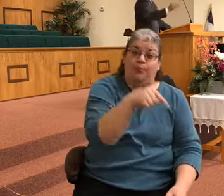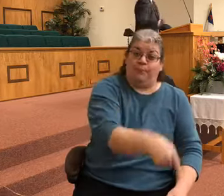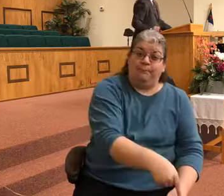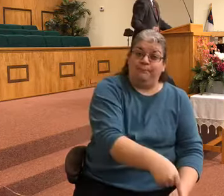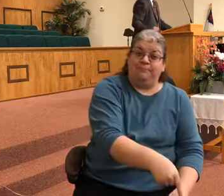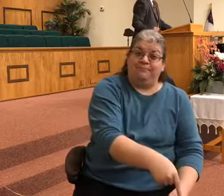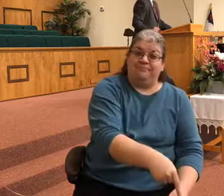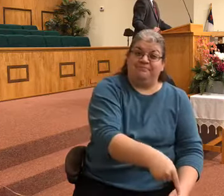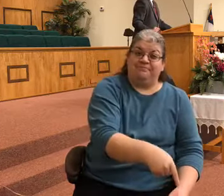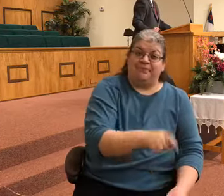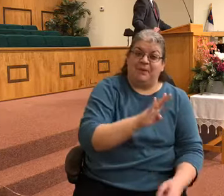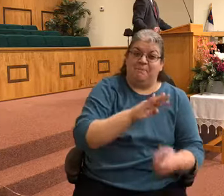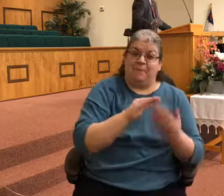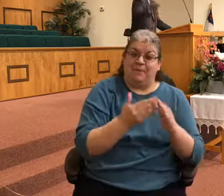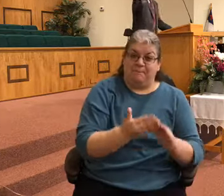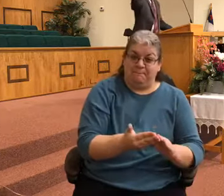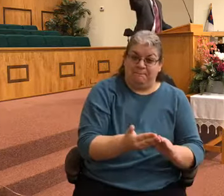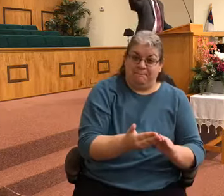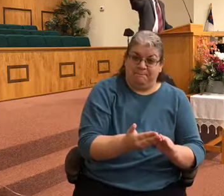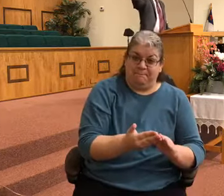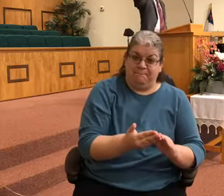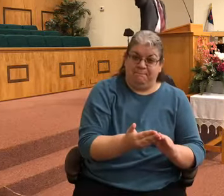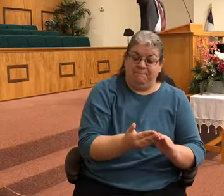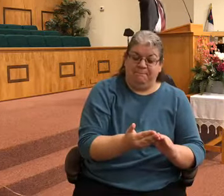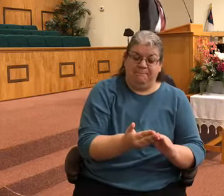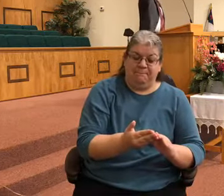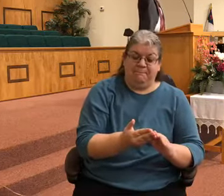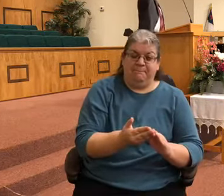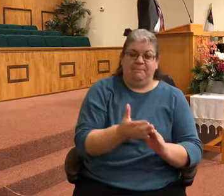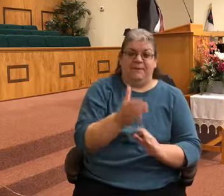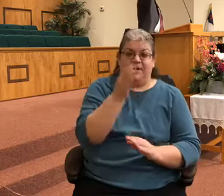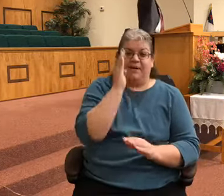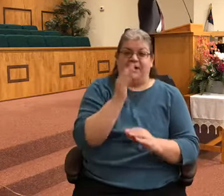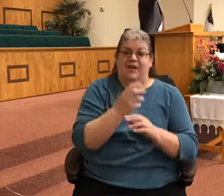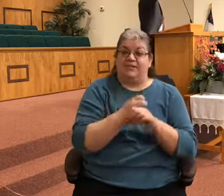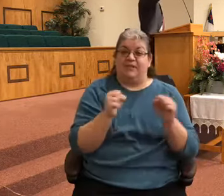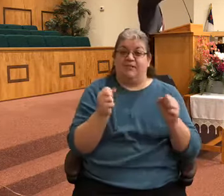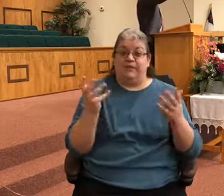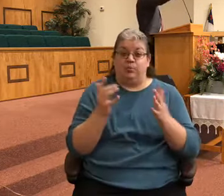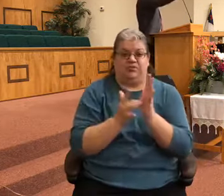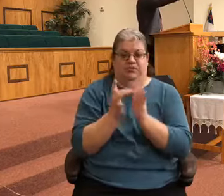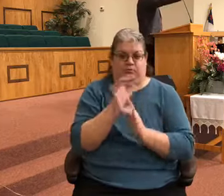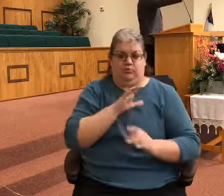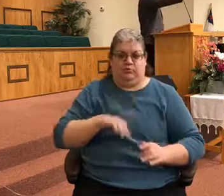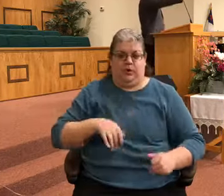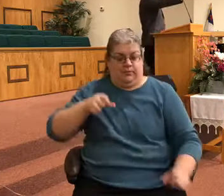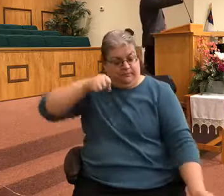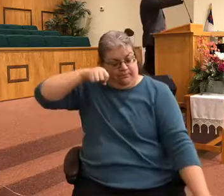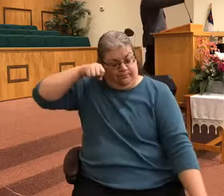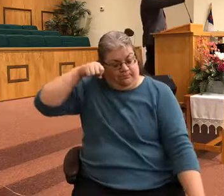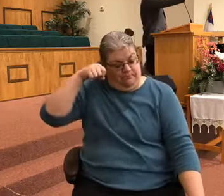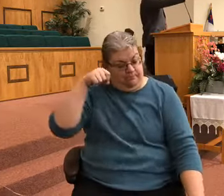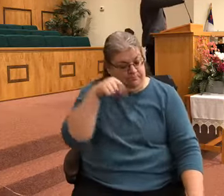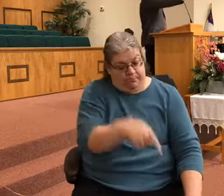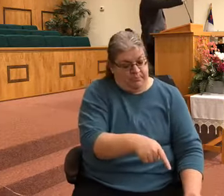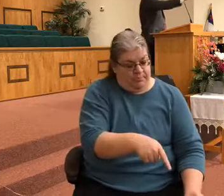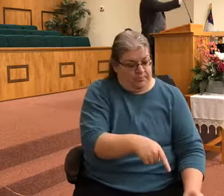that window. And God would shoot this arrow out of the window of heaven, and it would land in an obscure place. And I realize